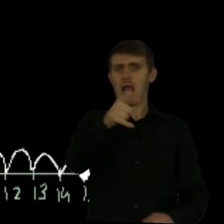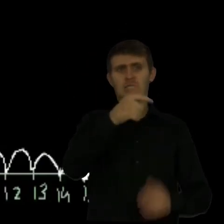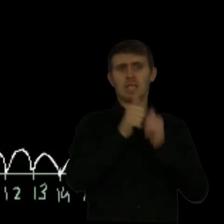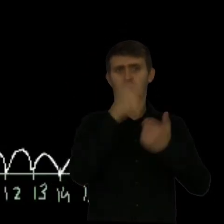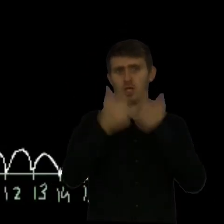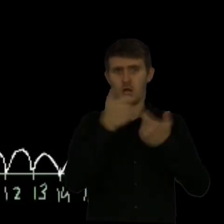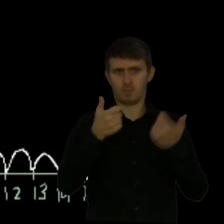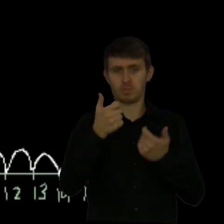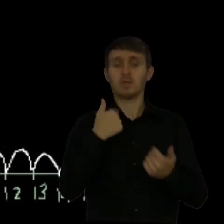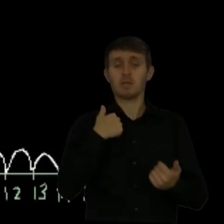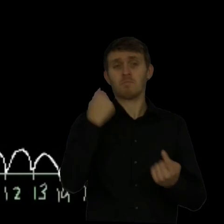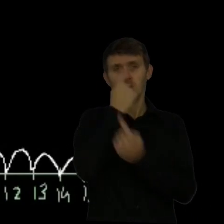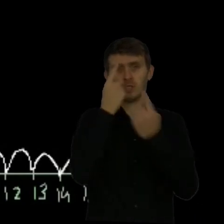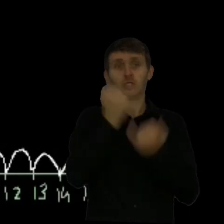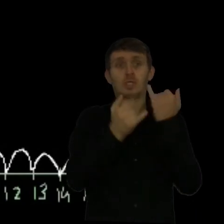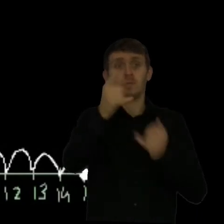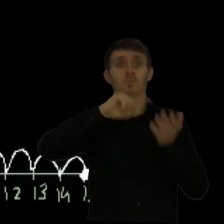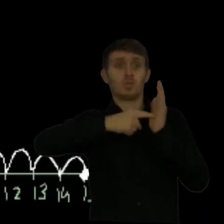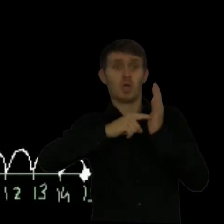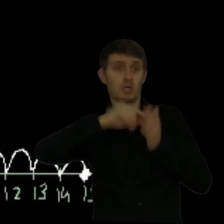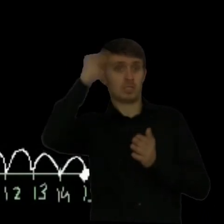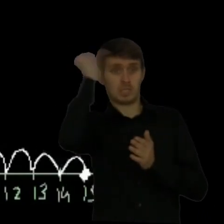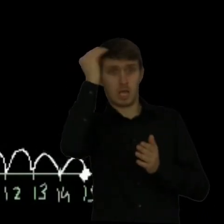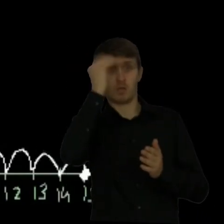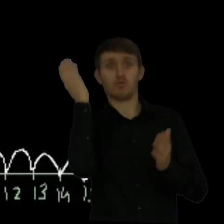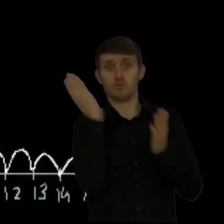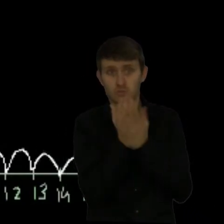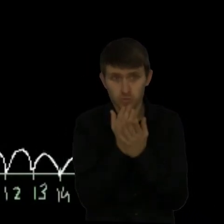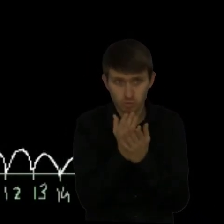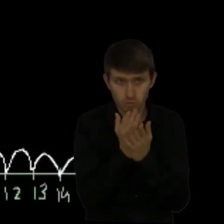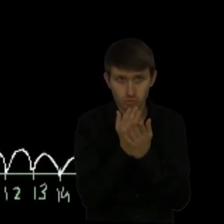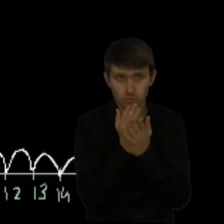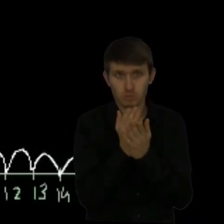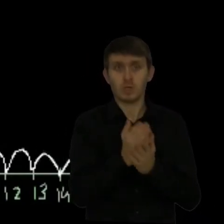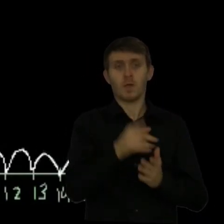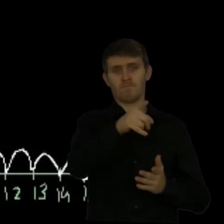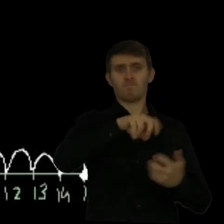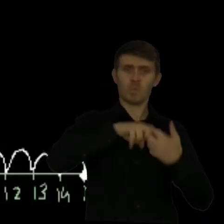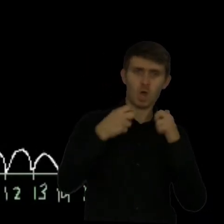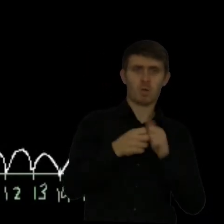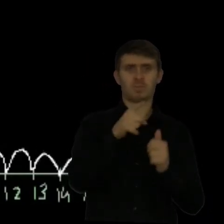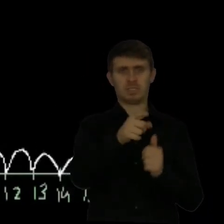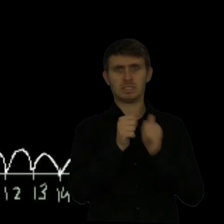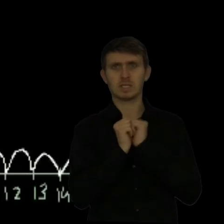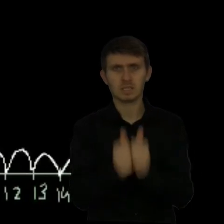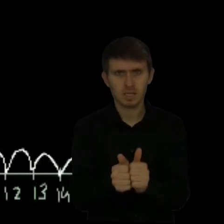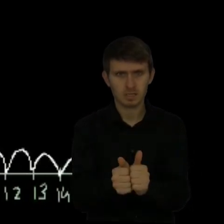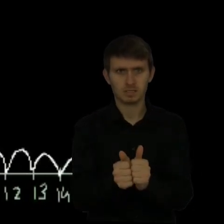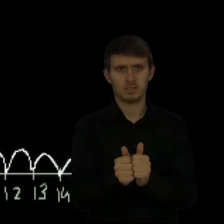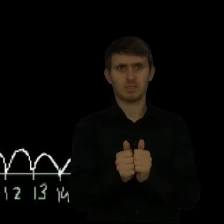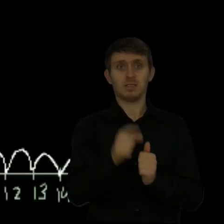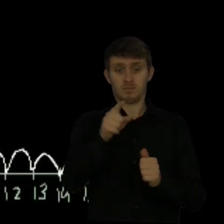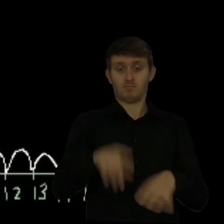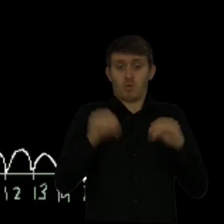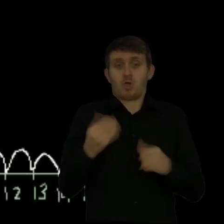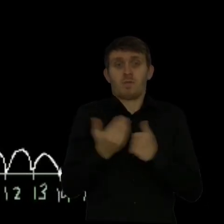So hopefully, that gives you a sense of how to do these types of problems. And more than, I guess this, and you're going to learn multiplication